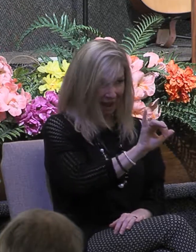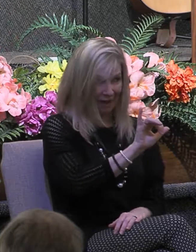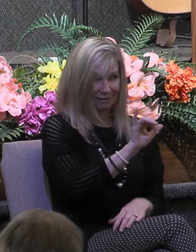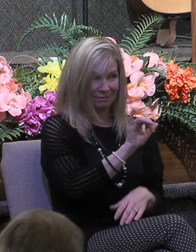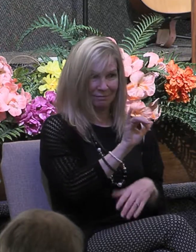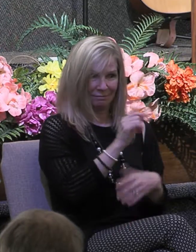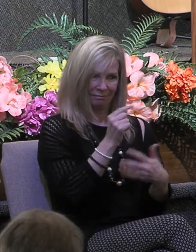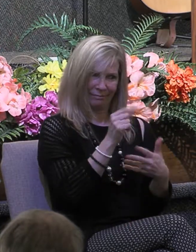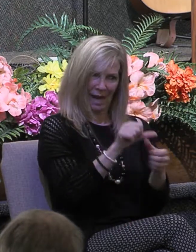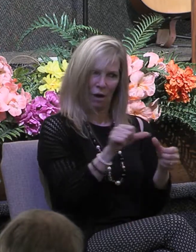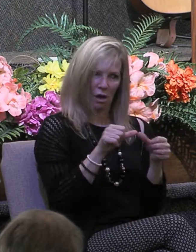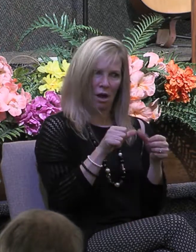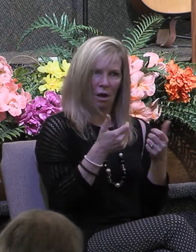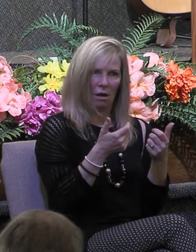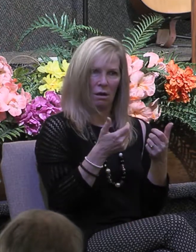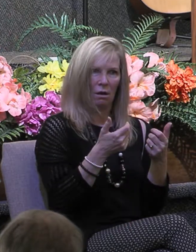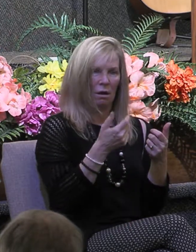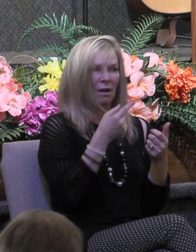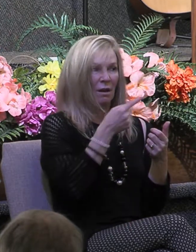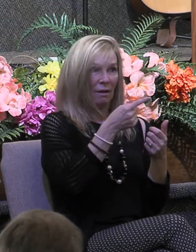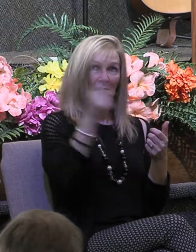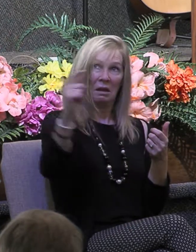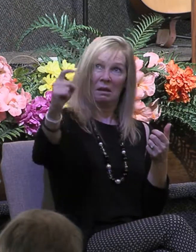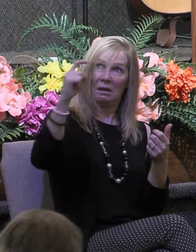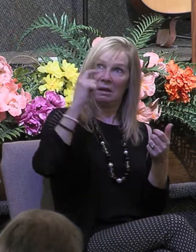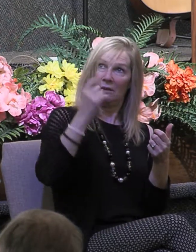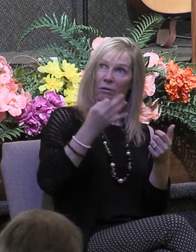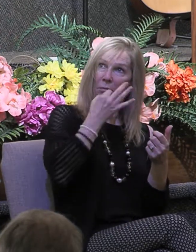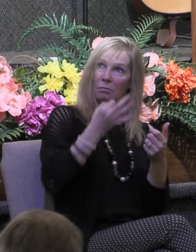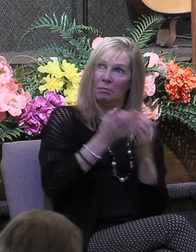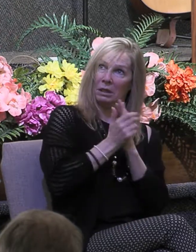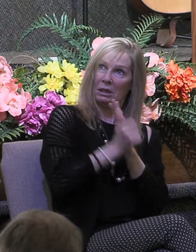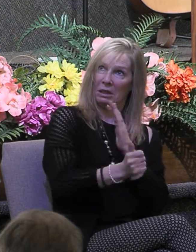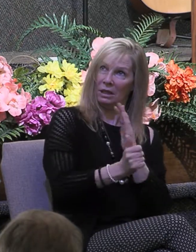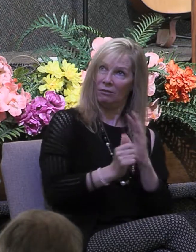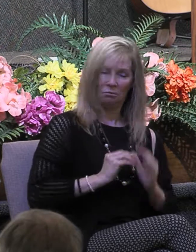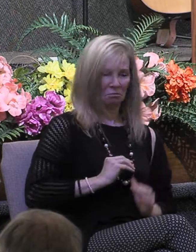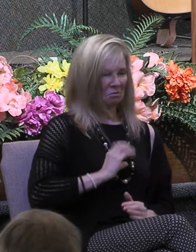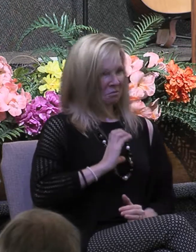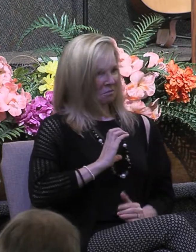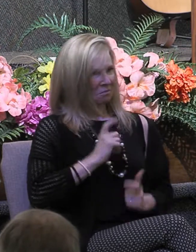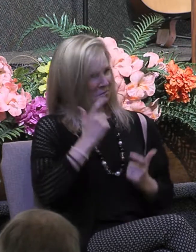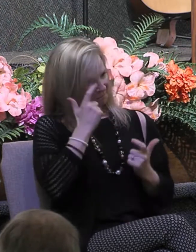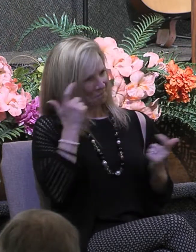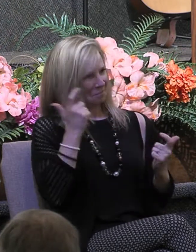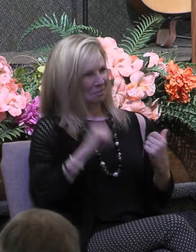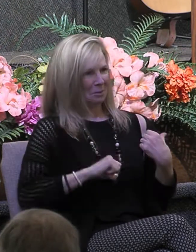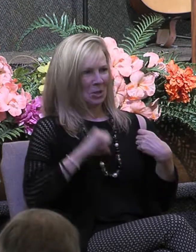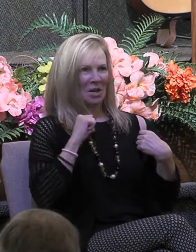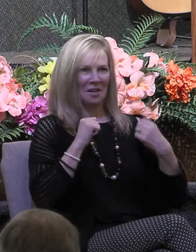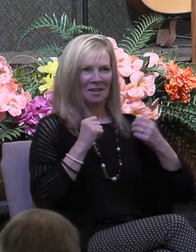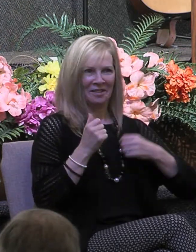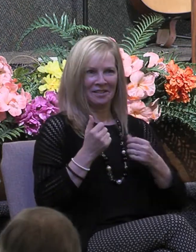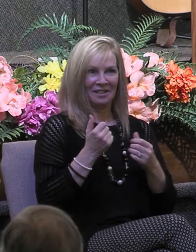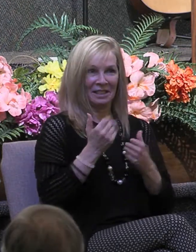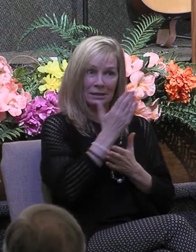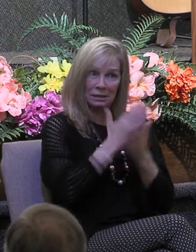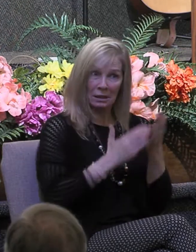their sin of pride really surfaced. Some of these gifts were of a public